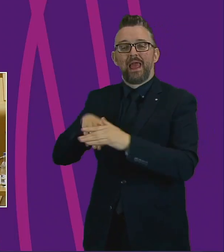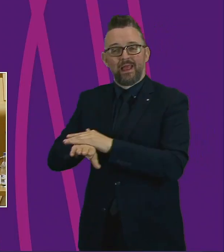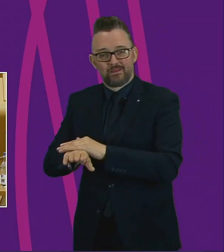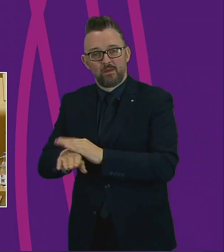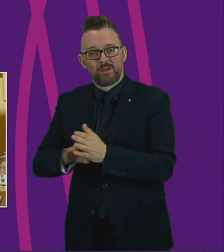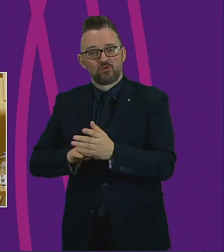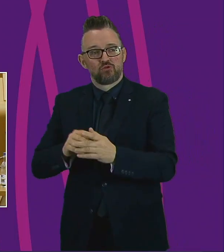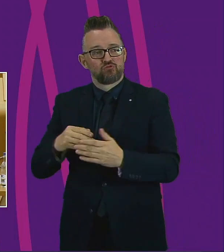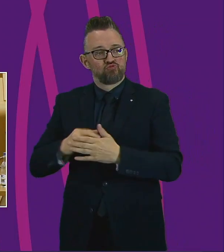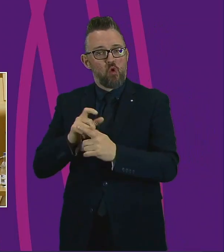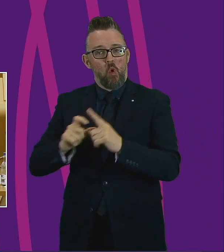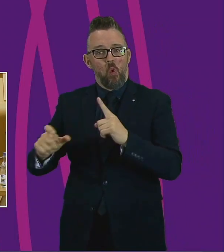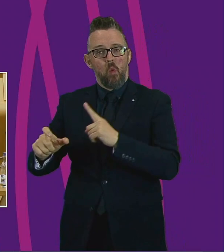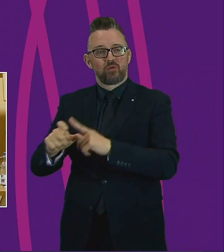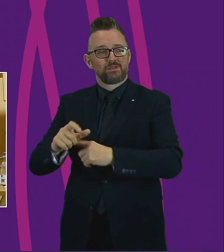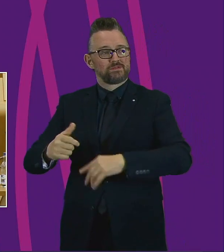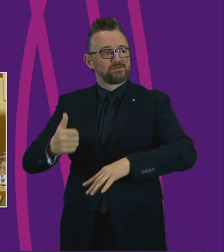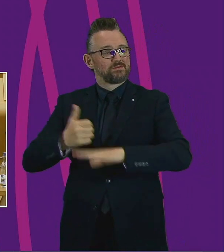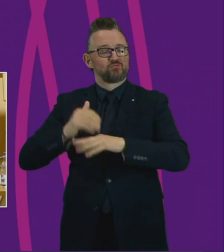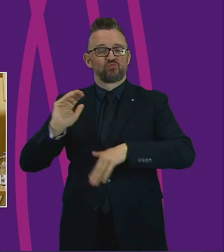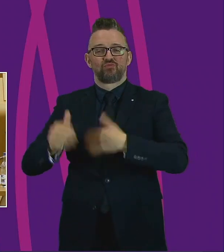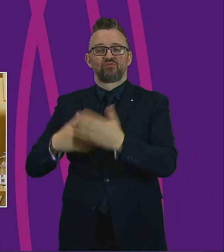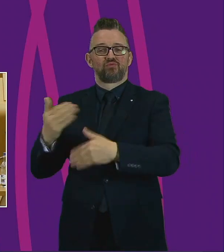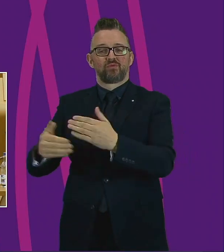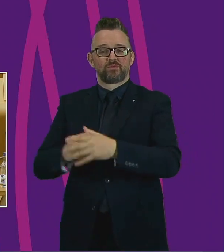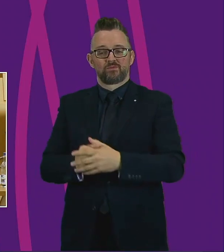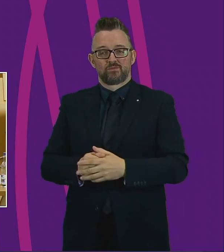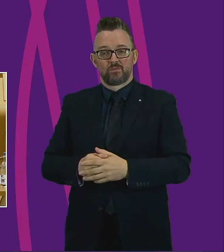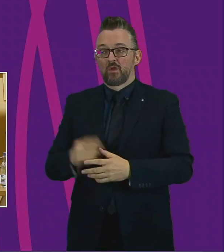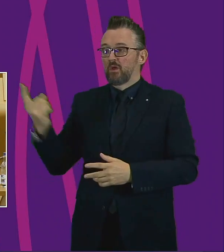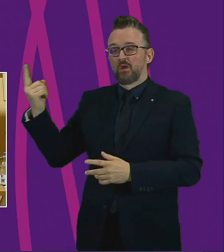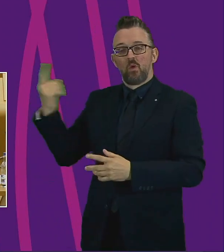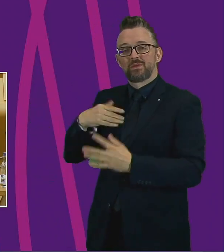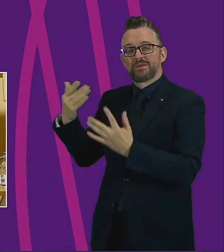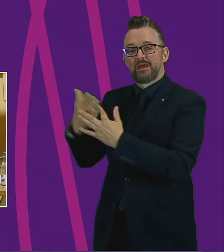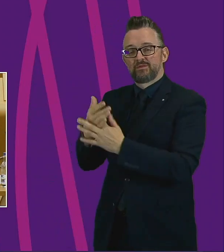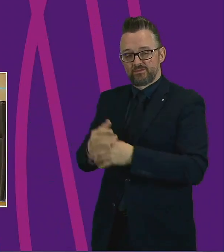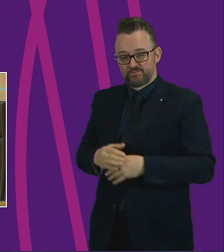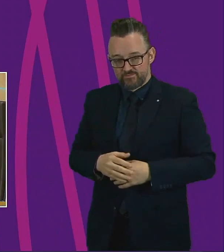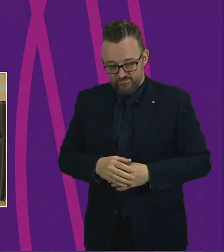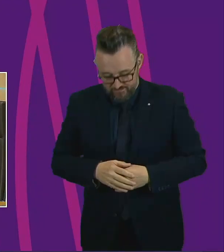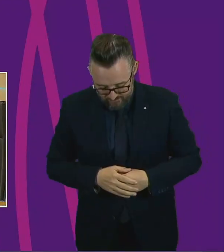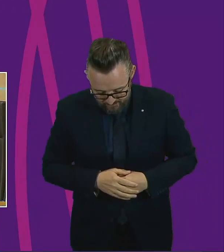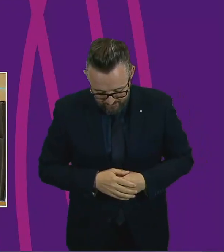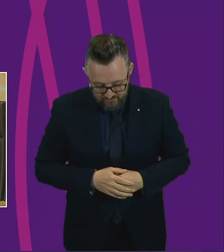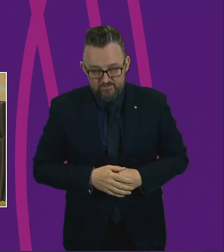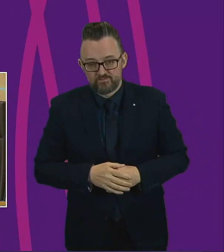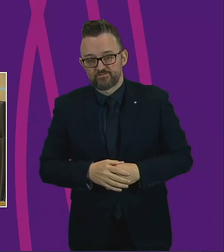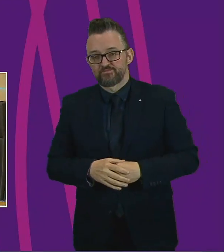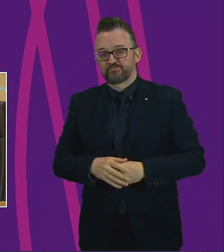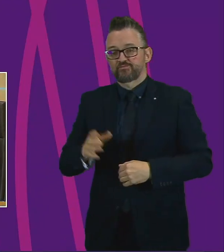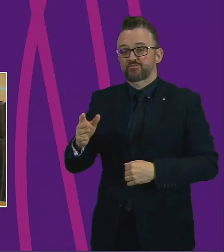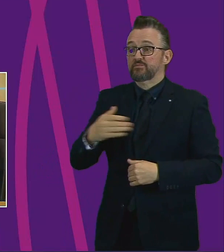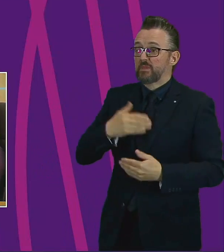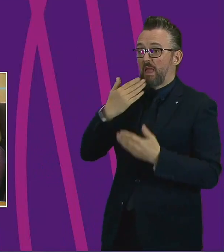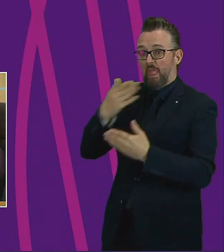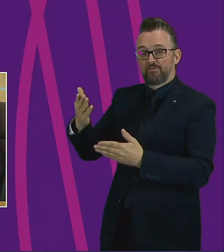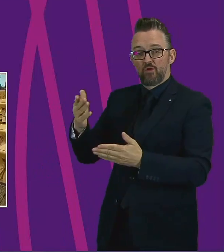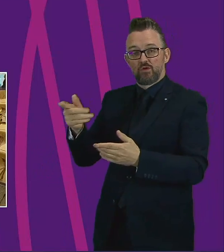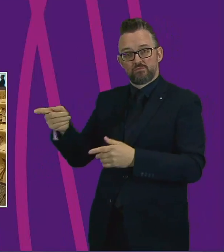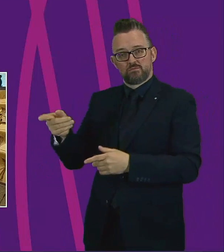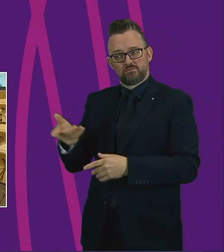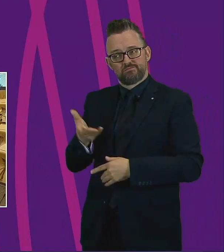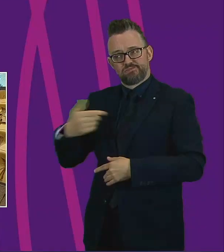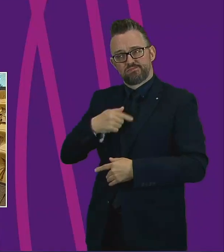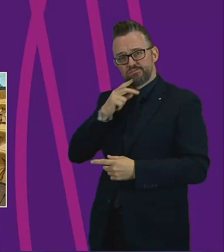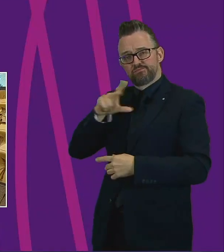communities. Housing should be, yes. Kevin Stuart. thank Mr Simpson for giving way